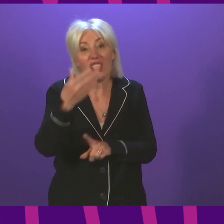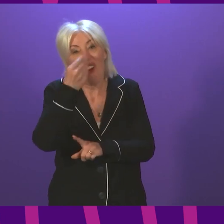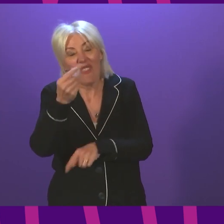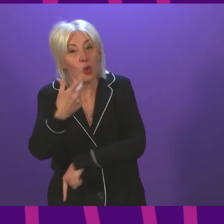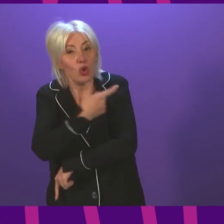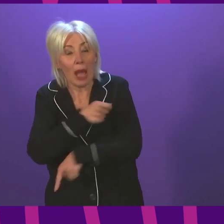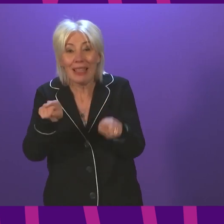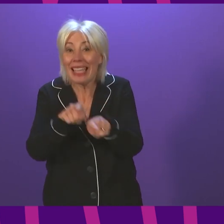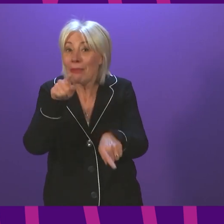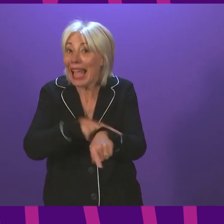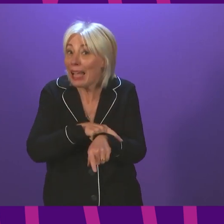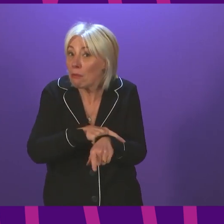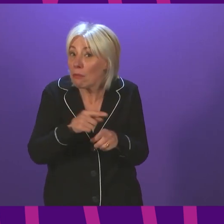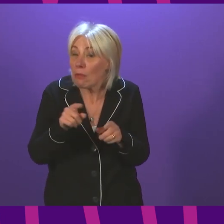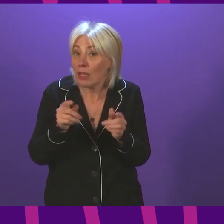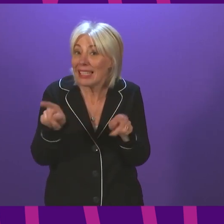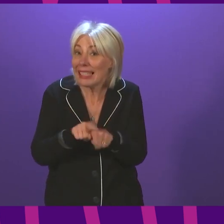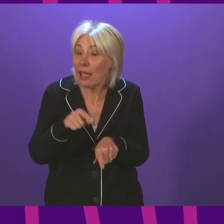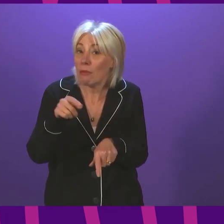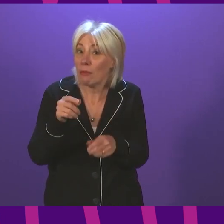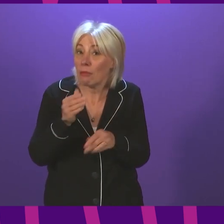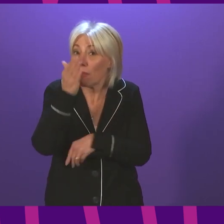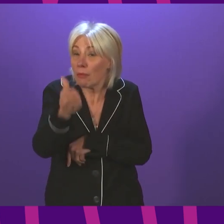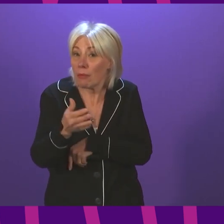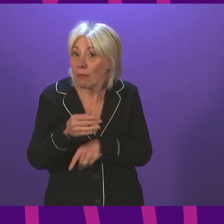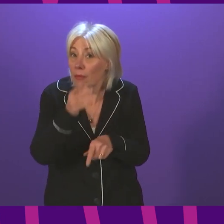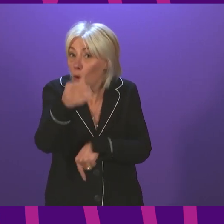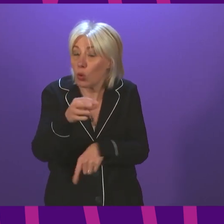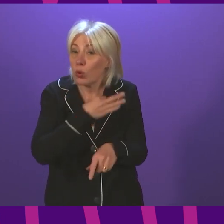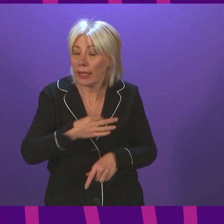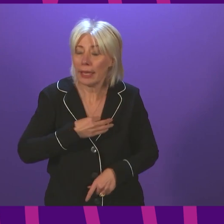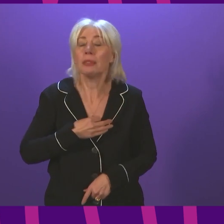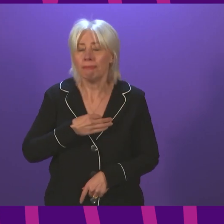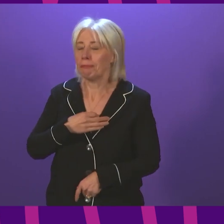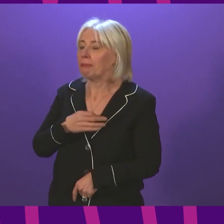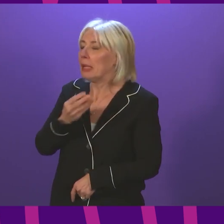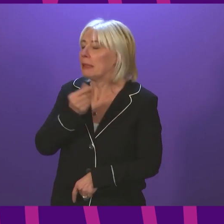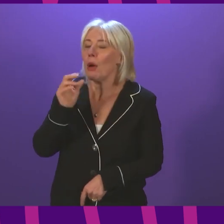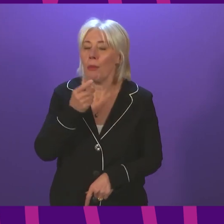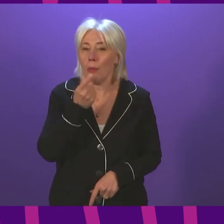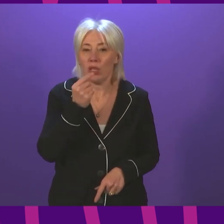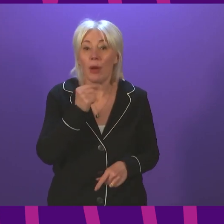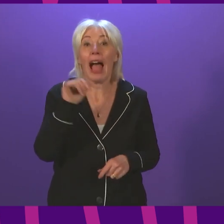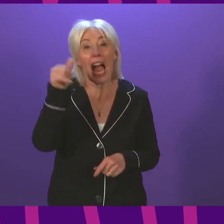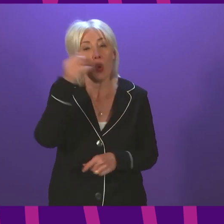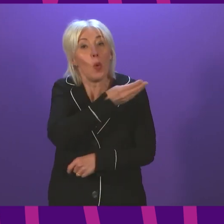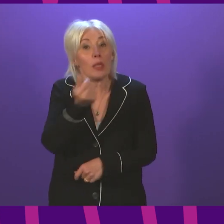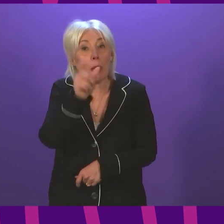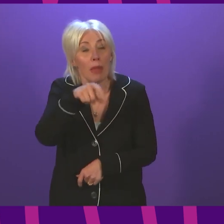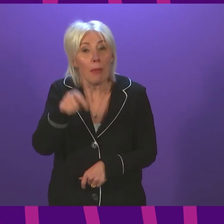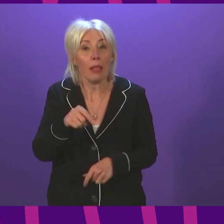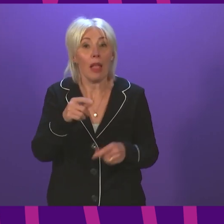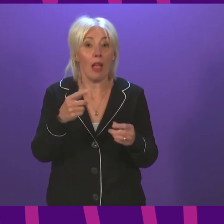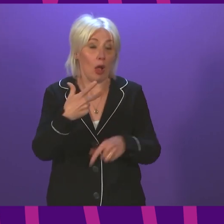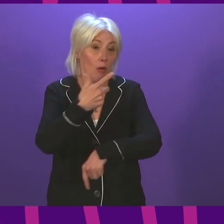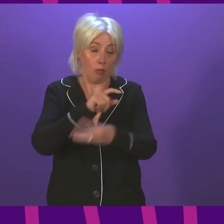Minister. It is entirely possible, in fact, I know some people who are already in this category who will get their booster vaccine and their